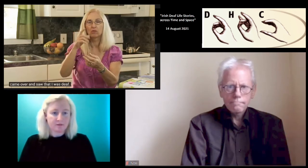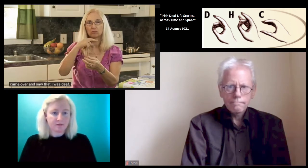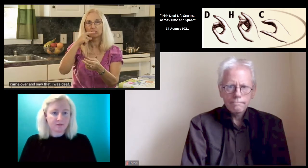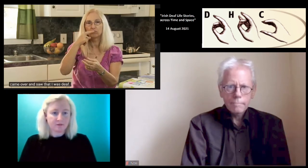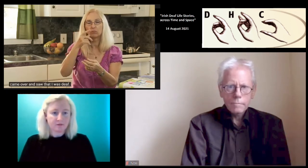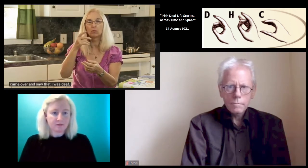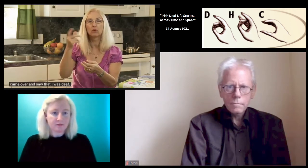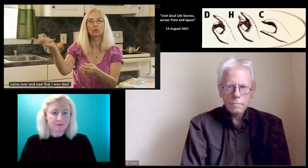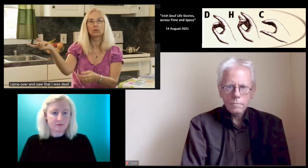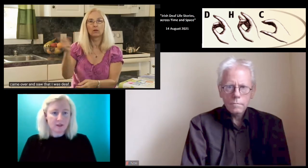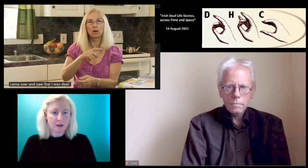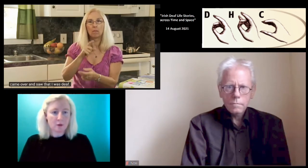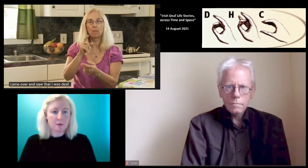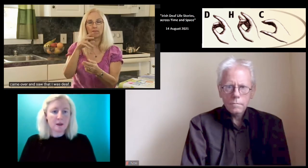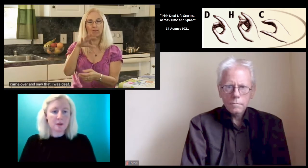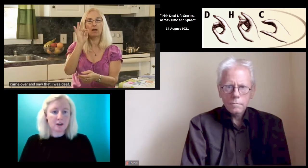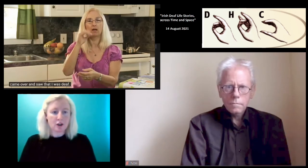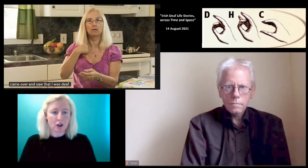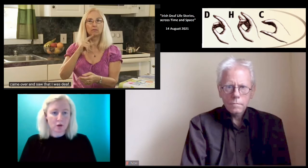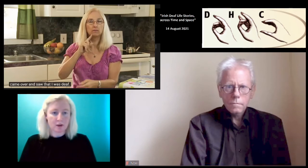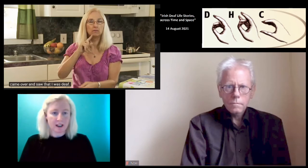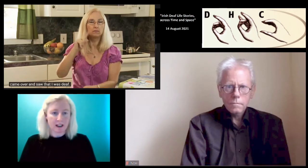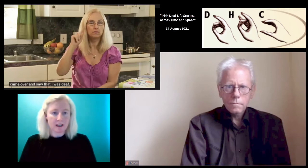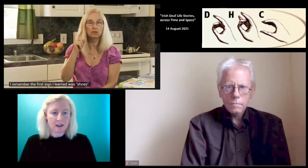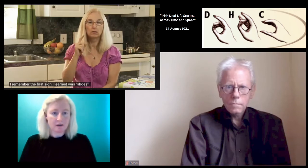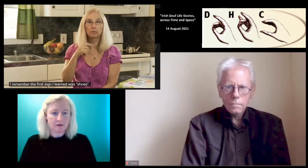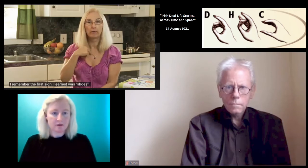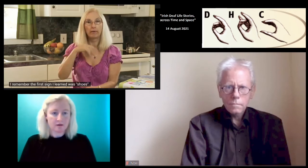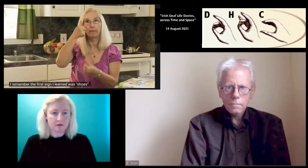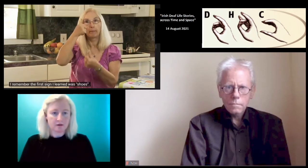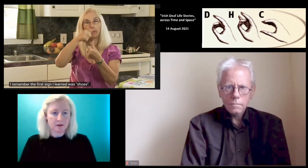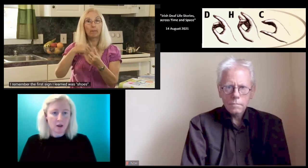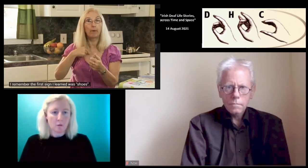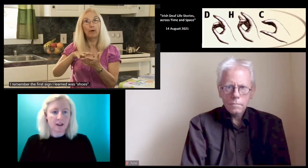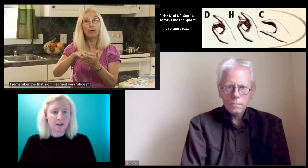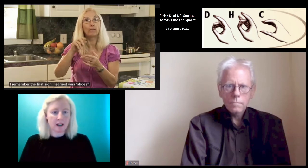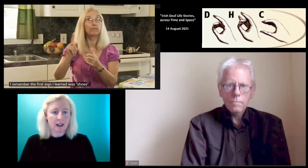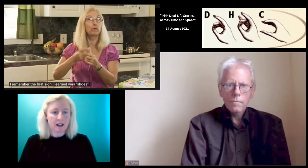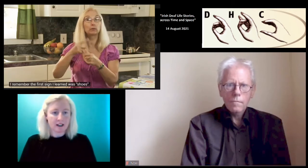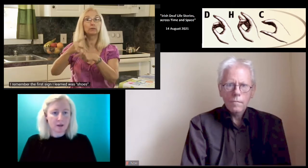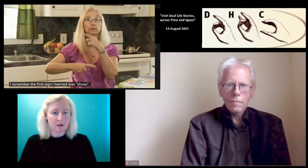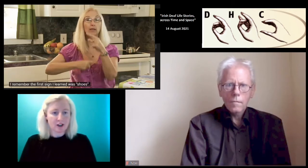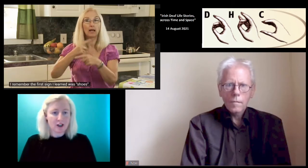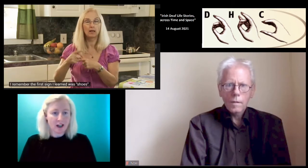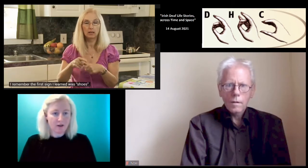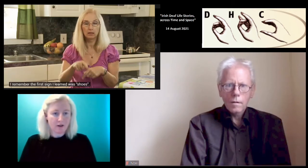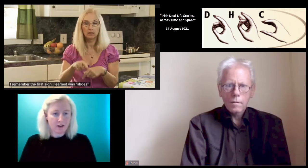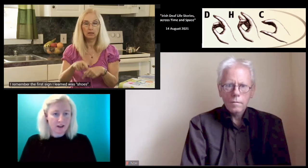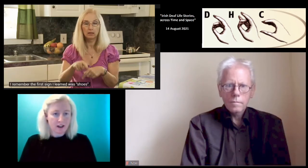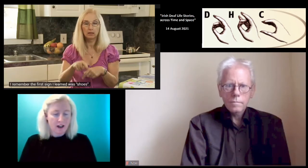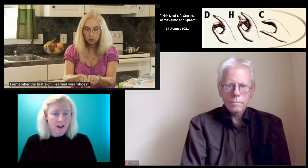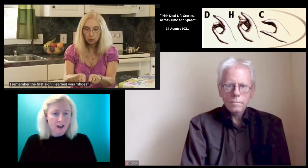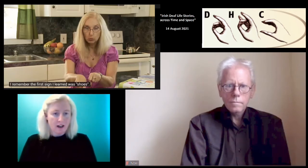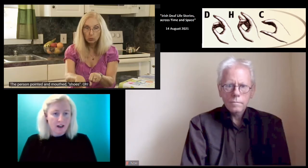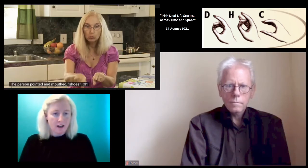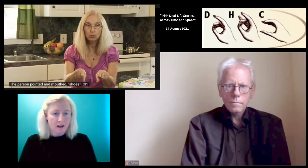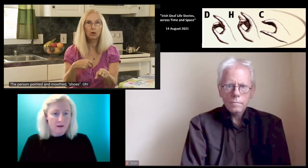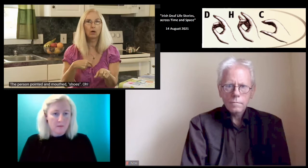of four, there were people in the church who signed. When they realised I was deaf,